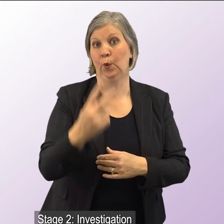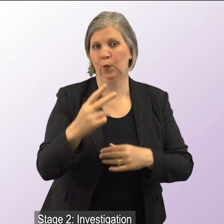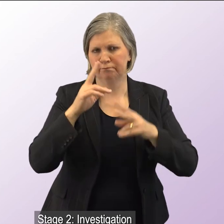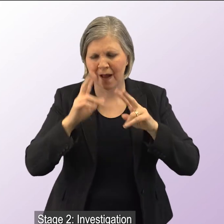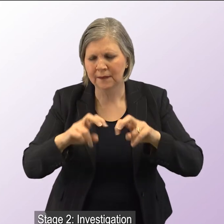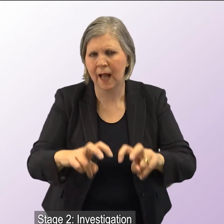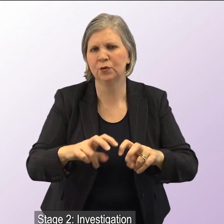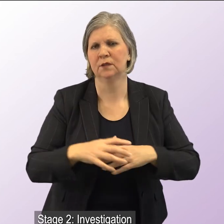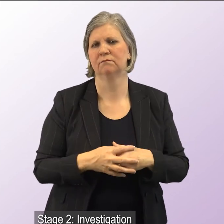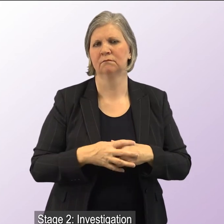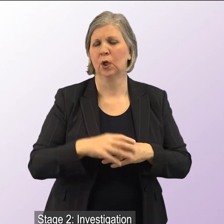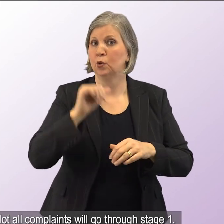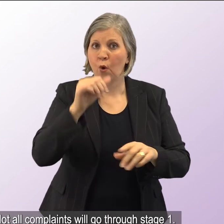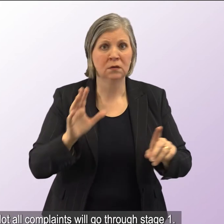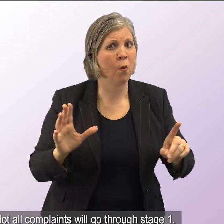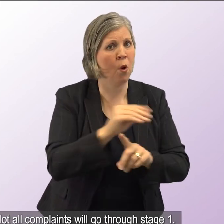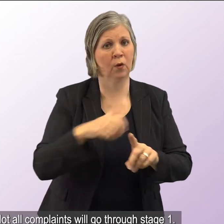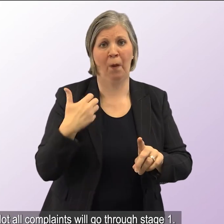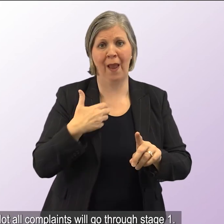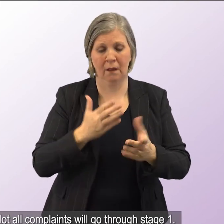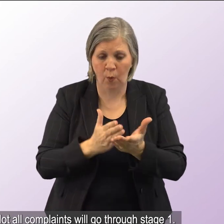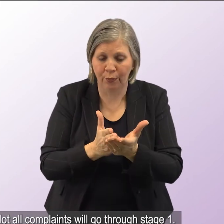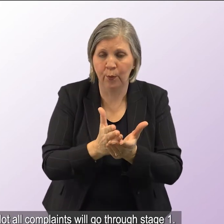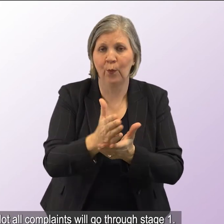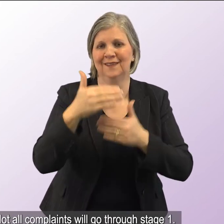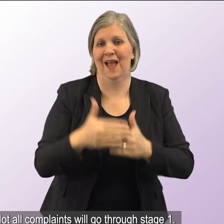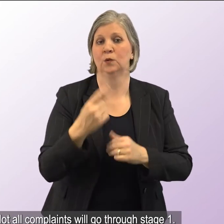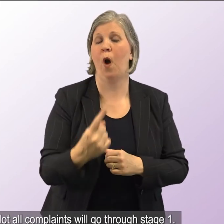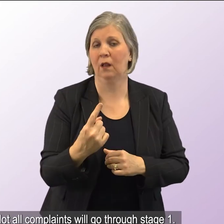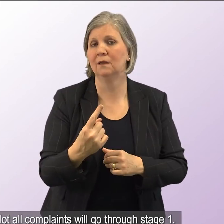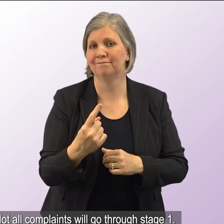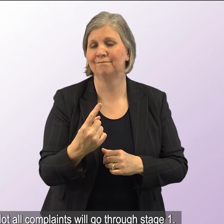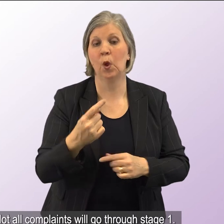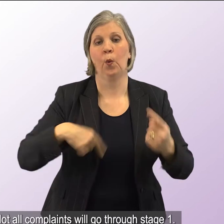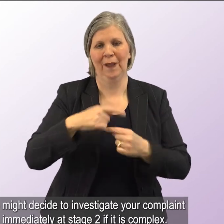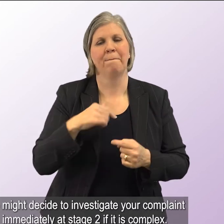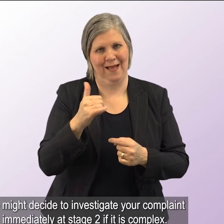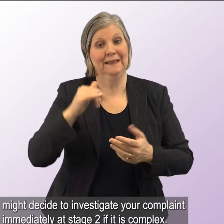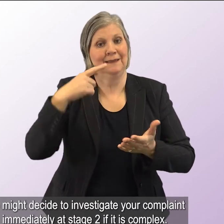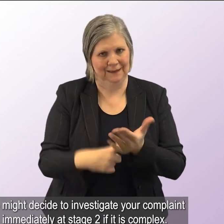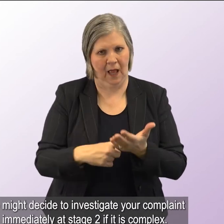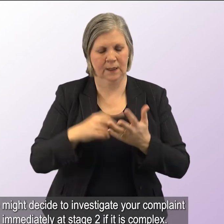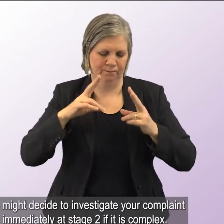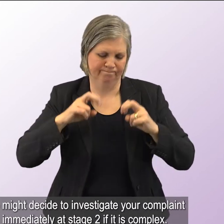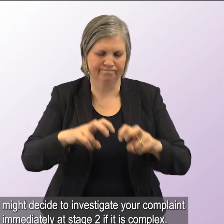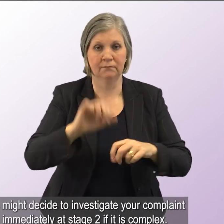Stage 2 – Investigation. Not all complaints will go through Stage 1. We might decide to